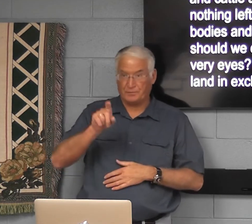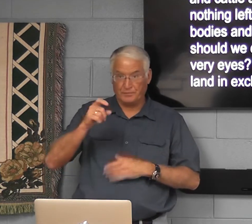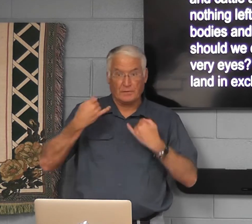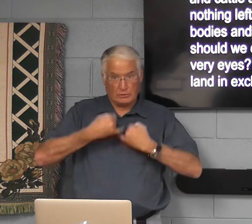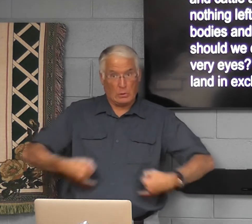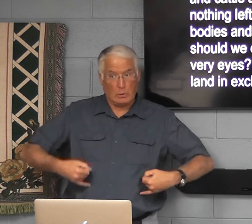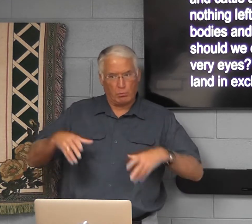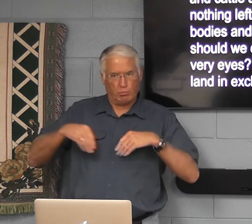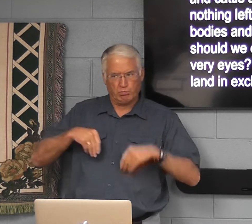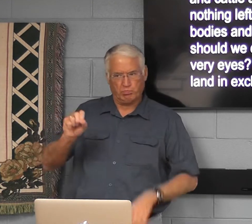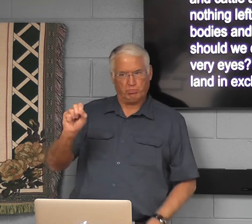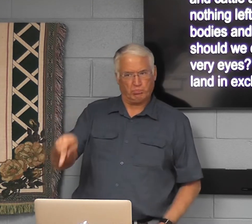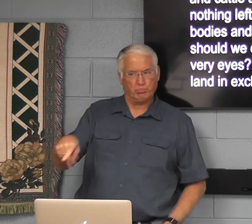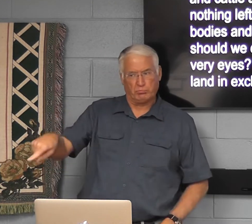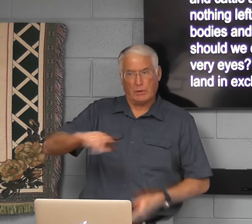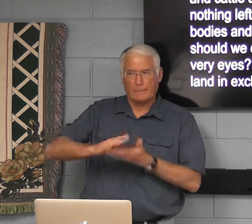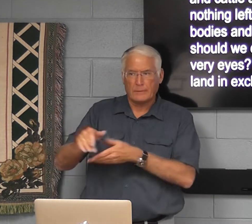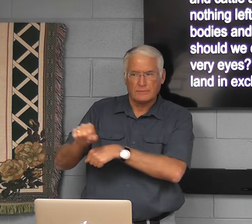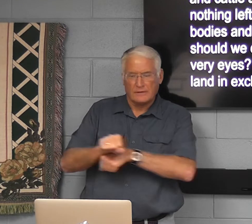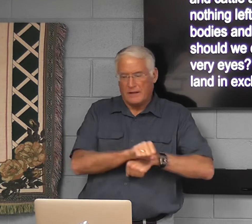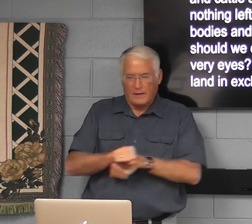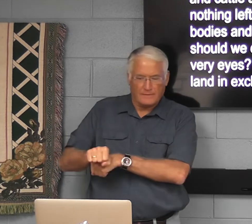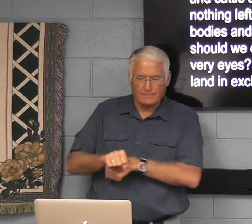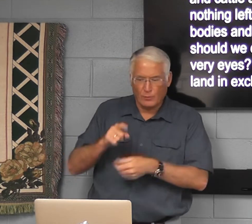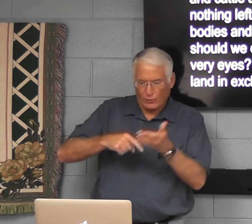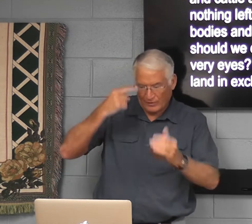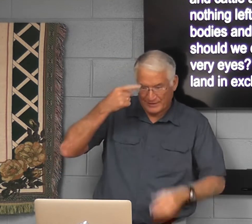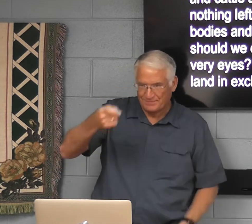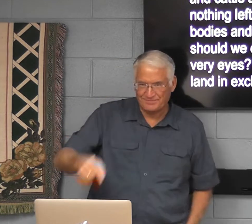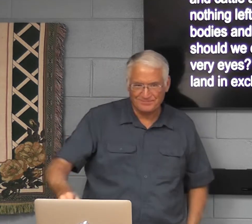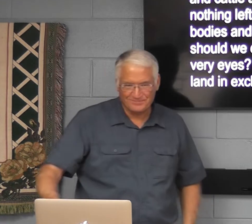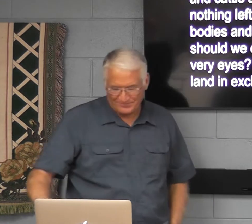So Joseph accepted for them to become slaves.